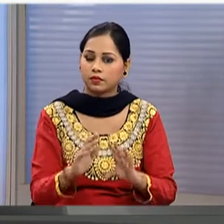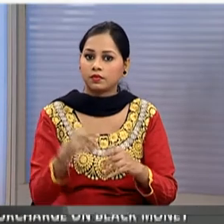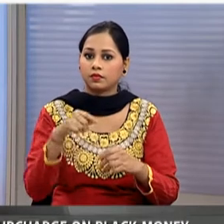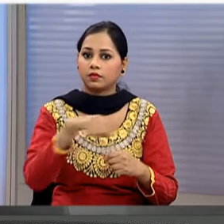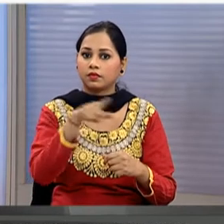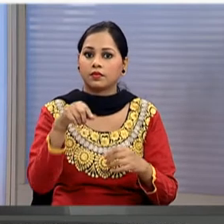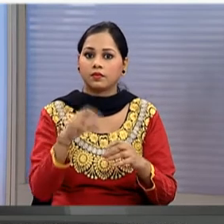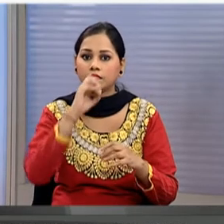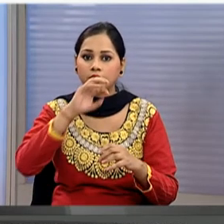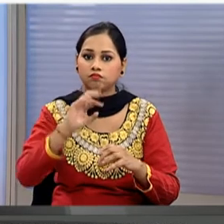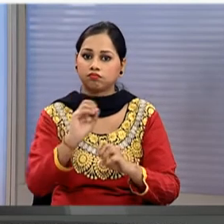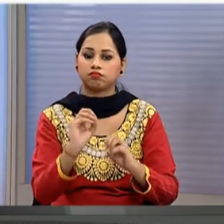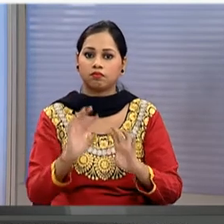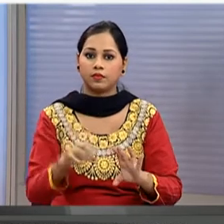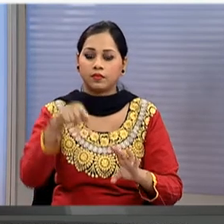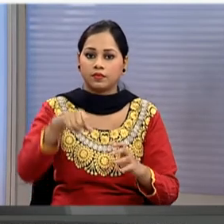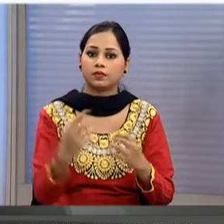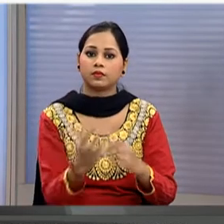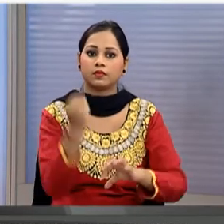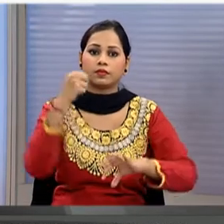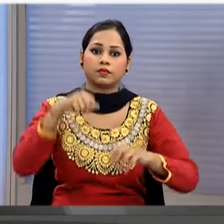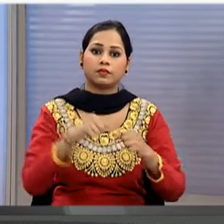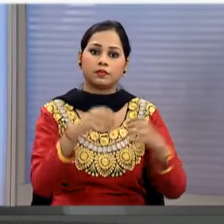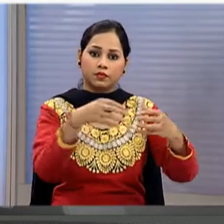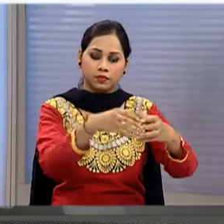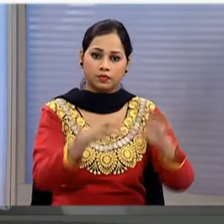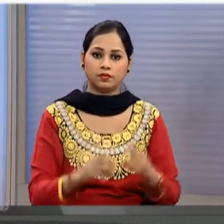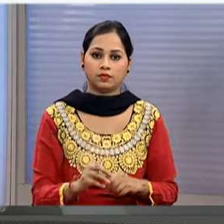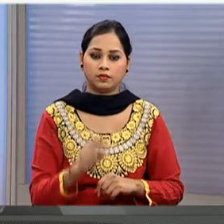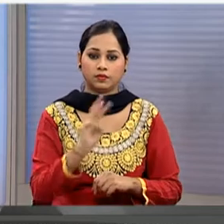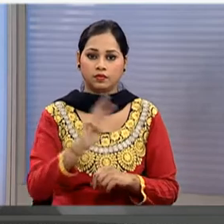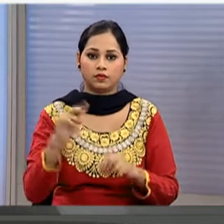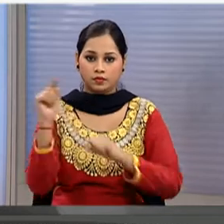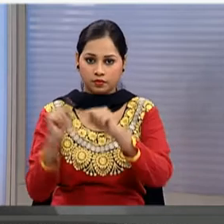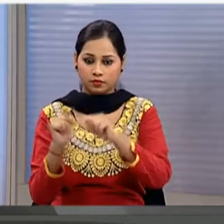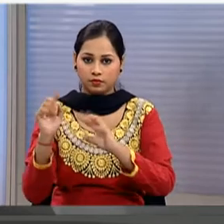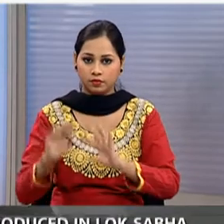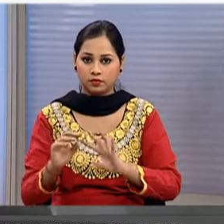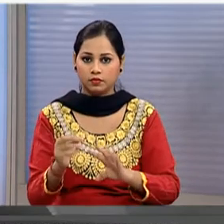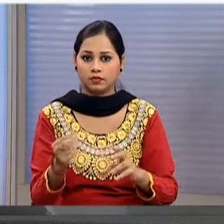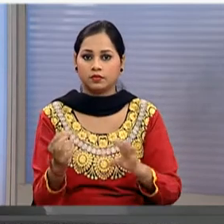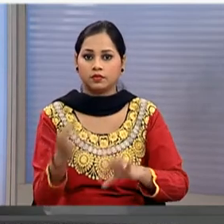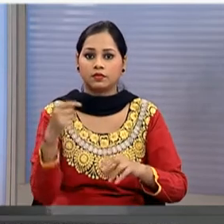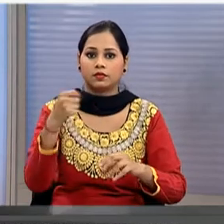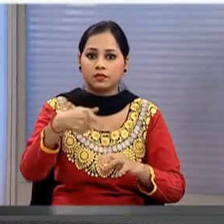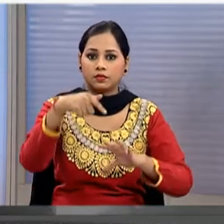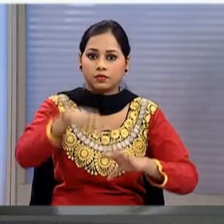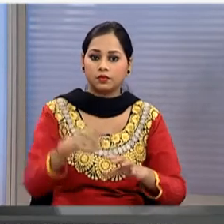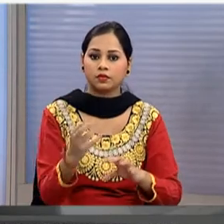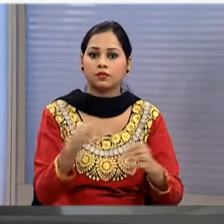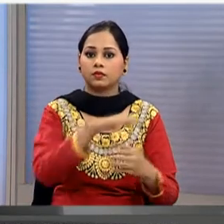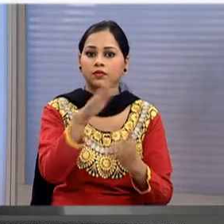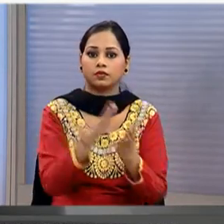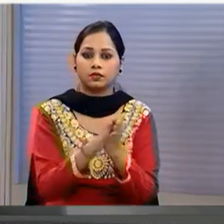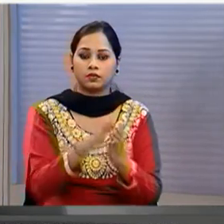on undisclosed wealth that is discovered by the authorities a 33 percent surcharge on the tax will take the